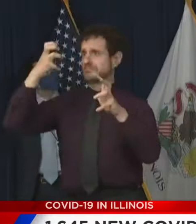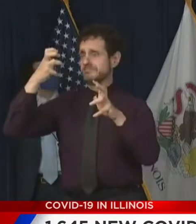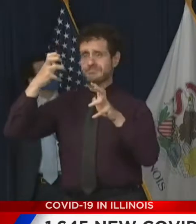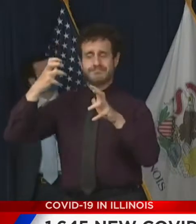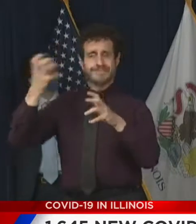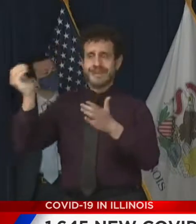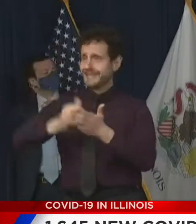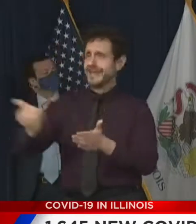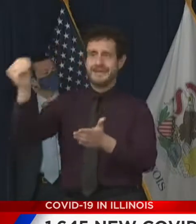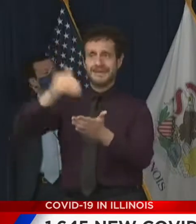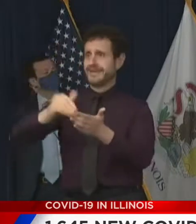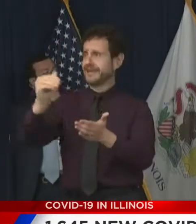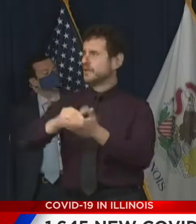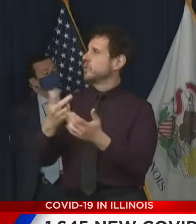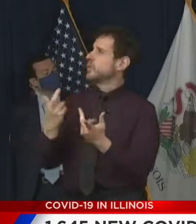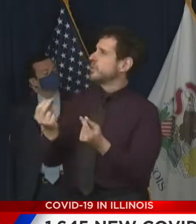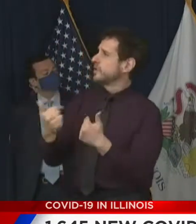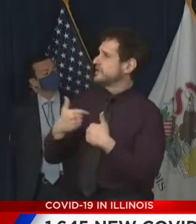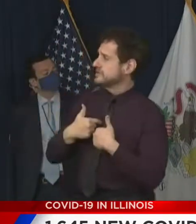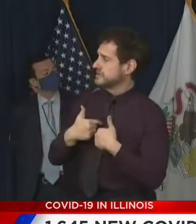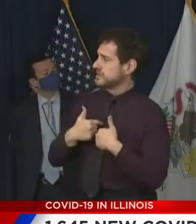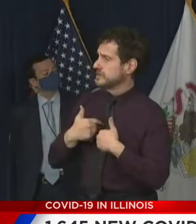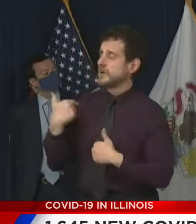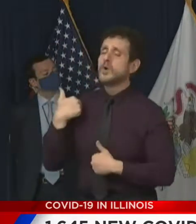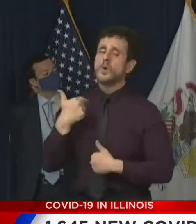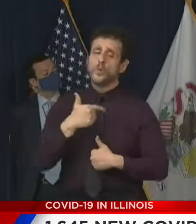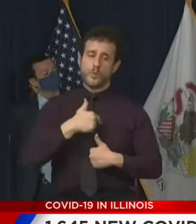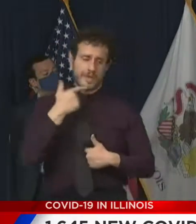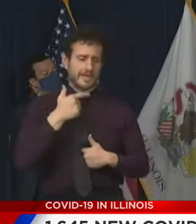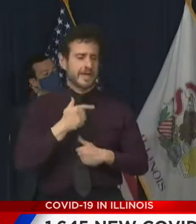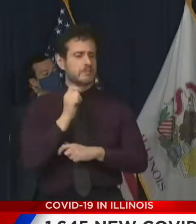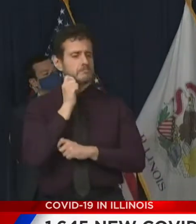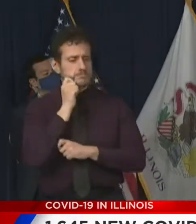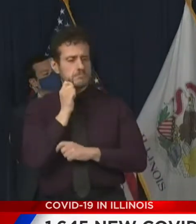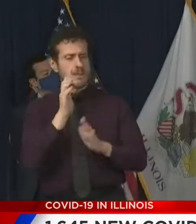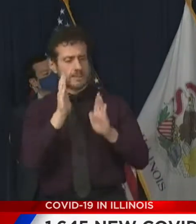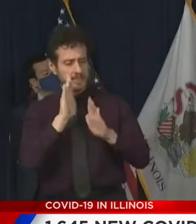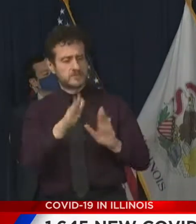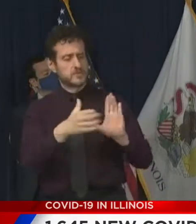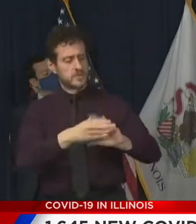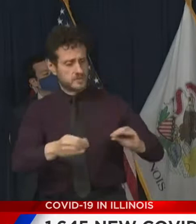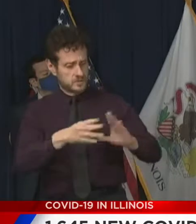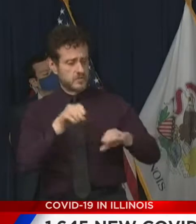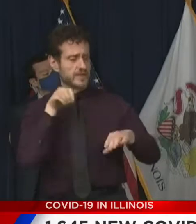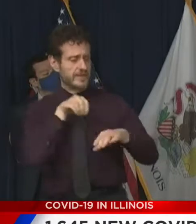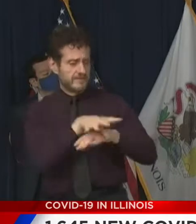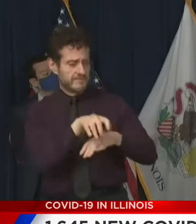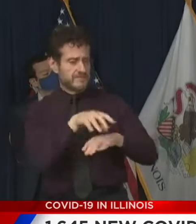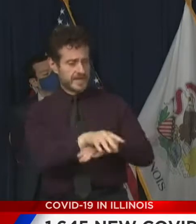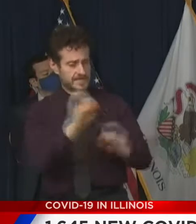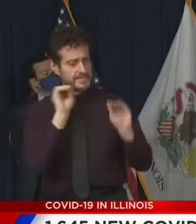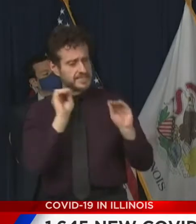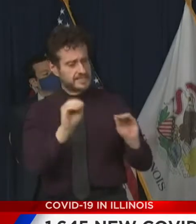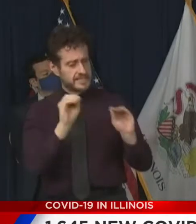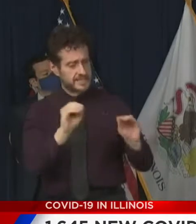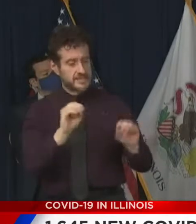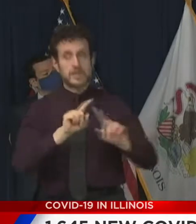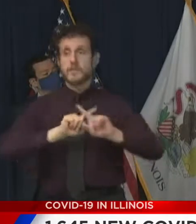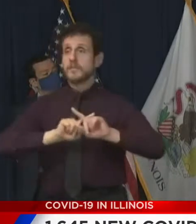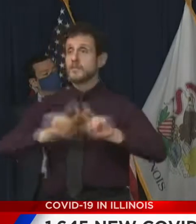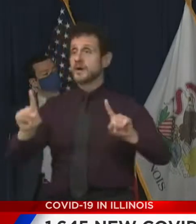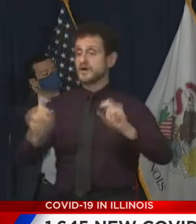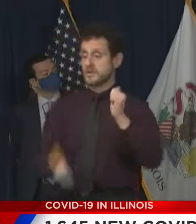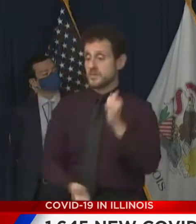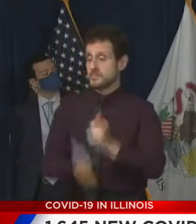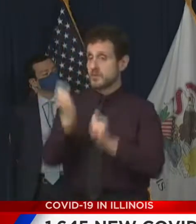As good as that advice and mentoring may be, there is nothing that